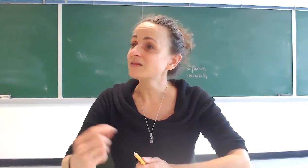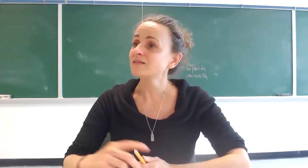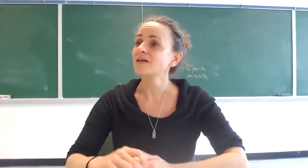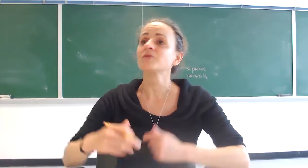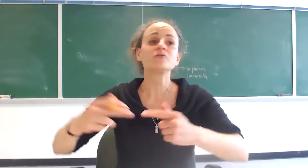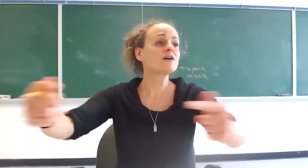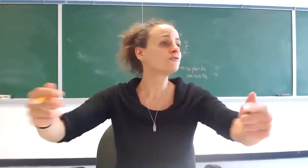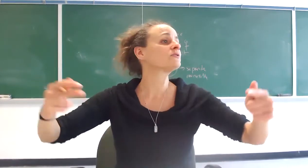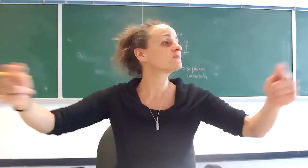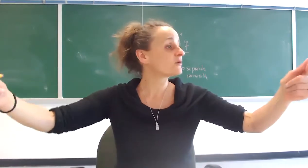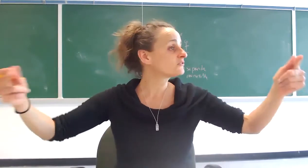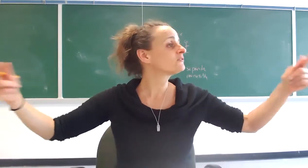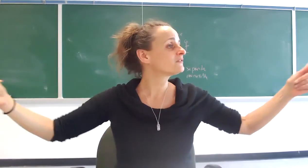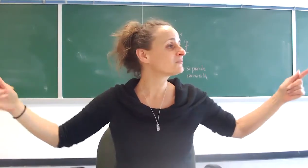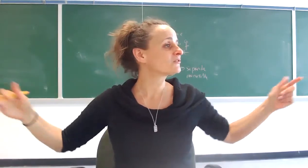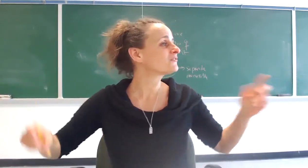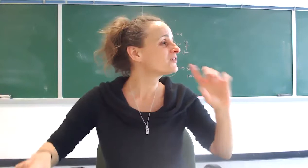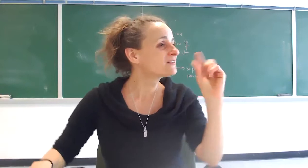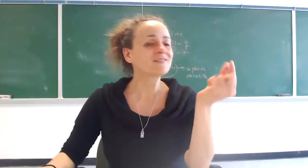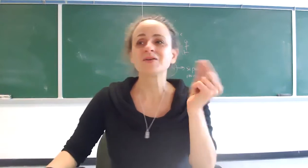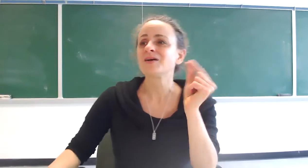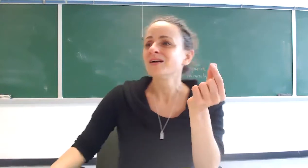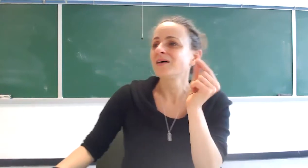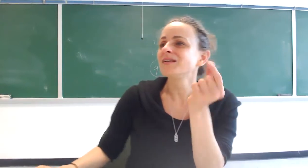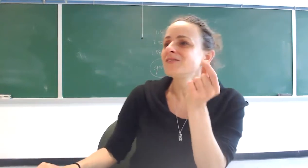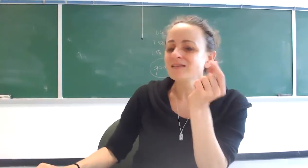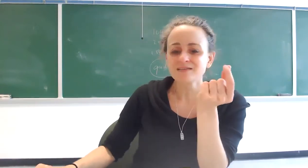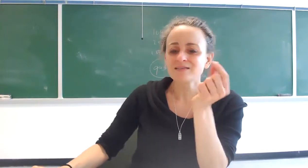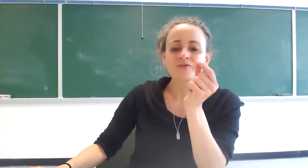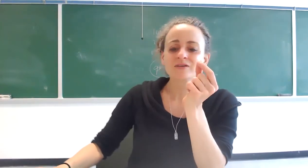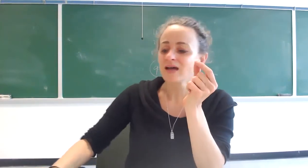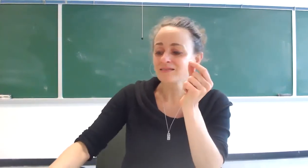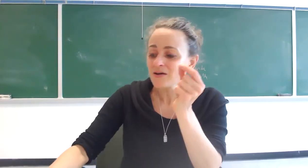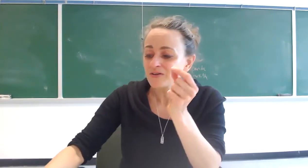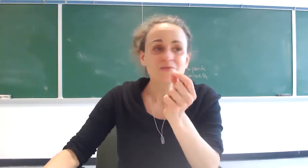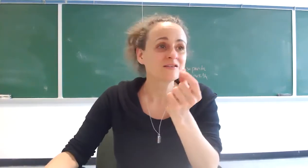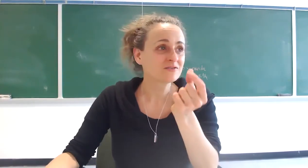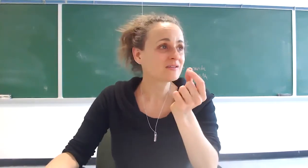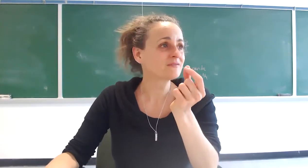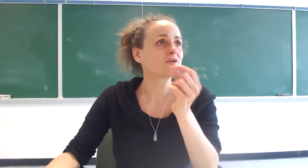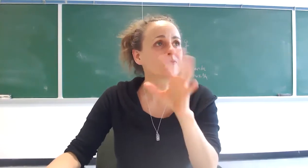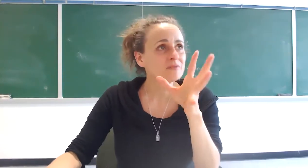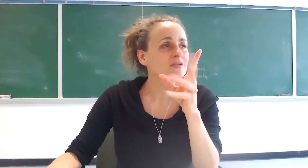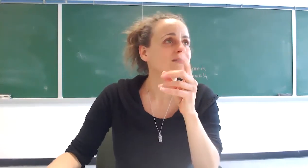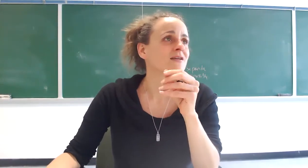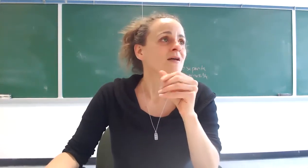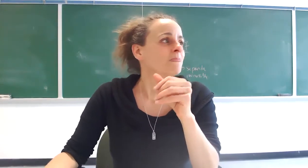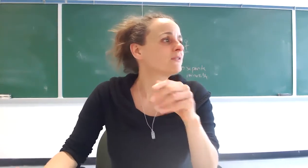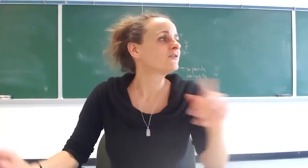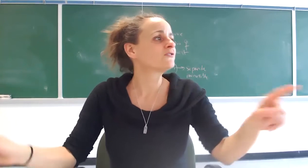disciples you have to respond to these people so it's very similar i mean living us certainly i doubt he read the new testament although maybe he did but there are so